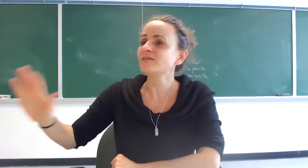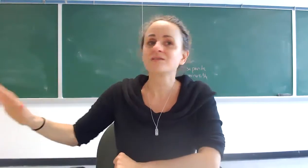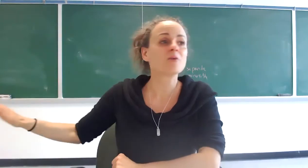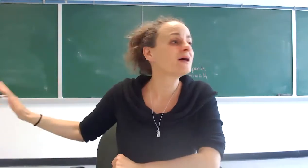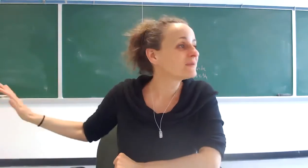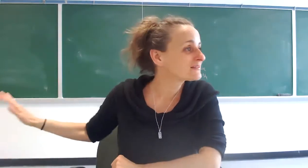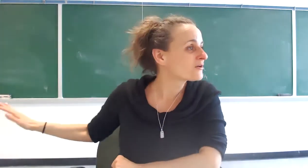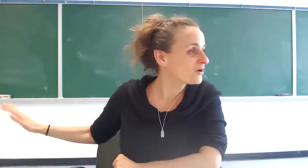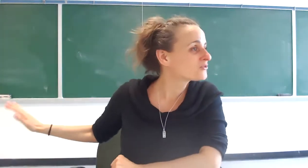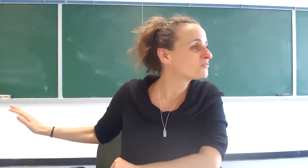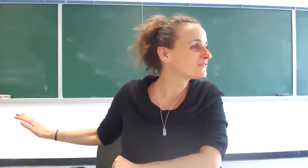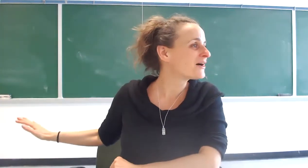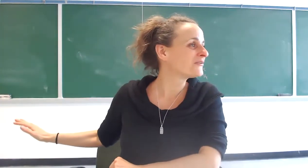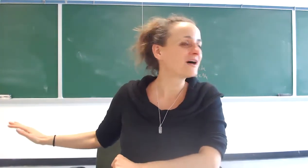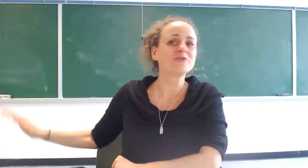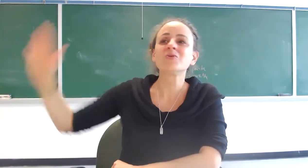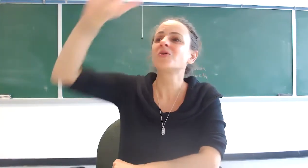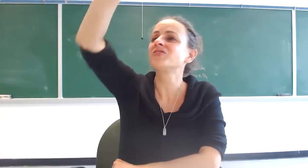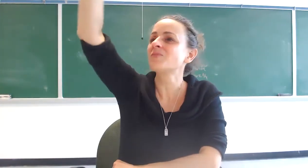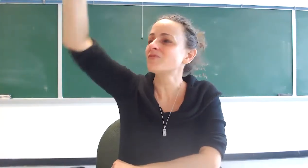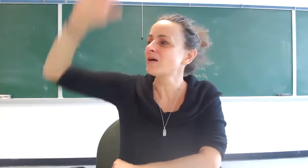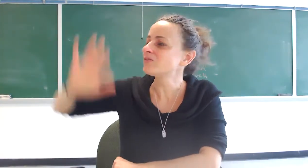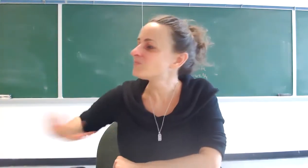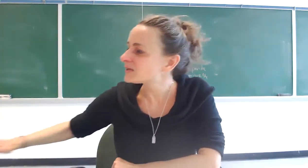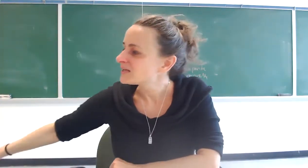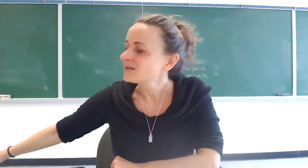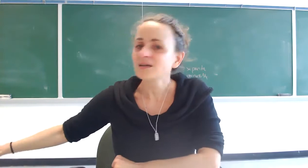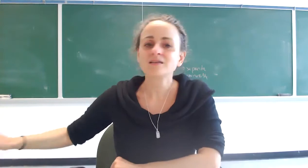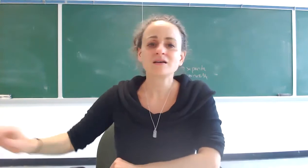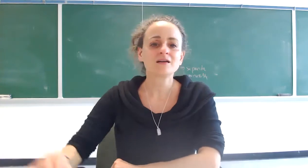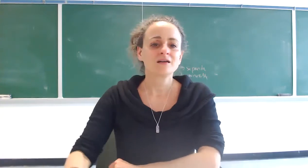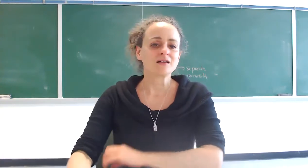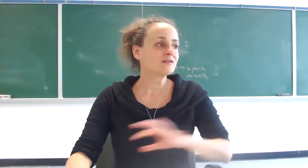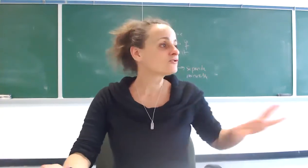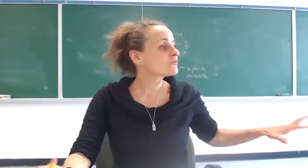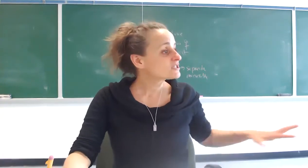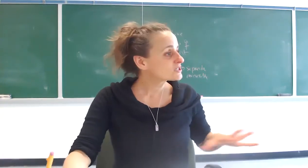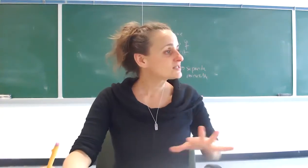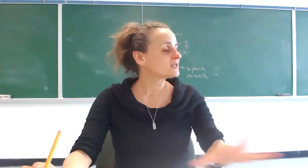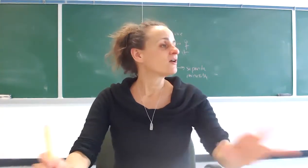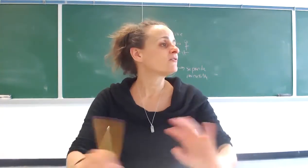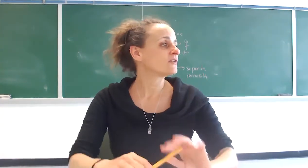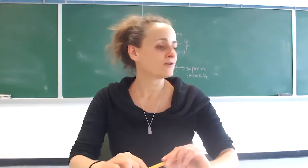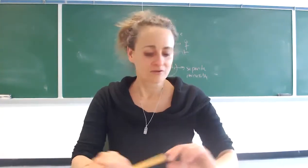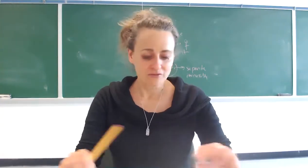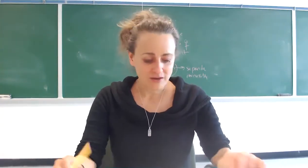commandments are to be found now no more on top of a mountain but in the in the trenches of the earth right